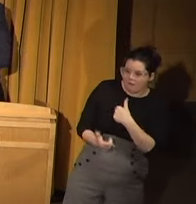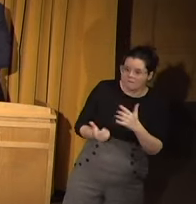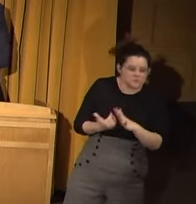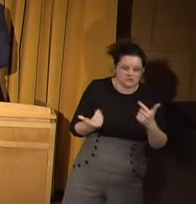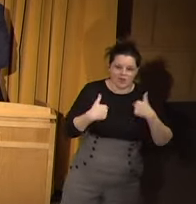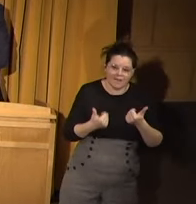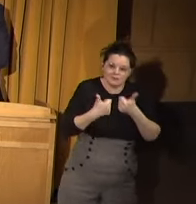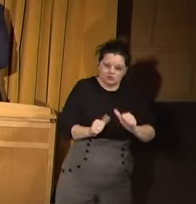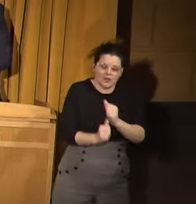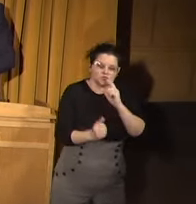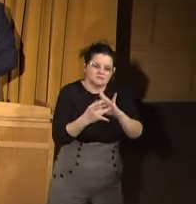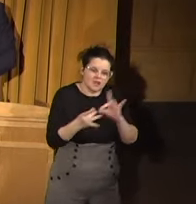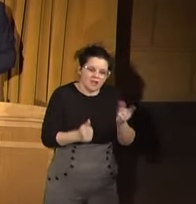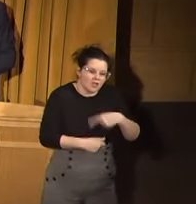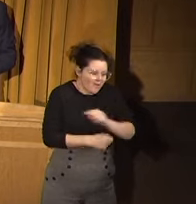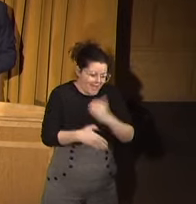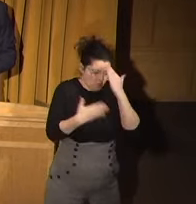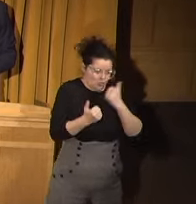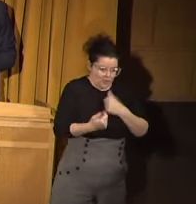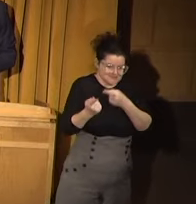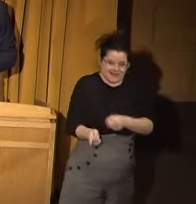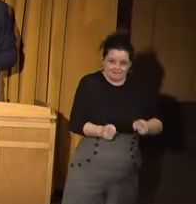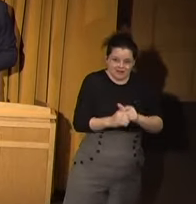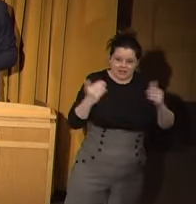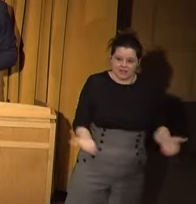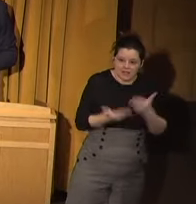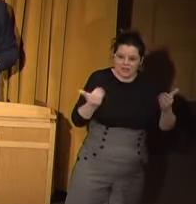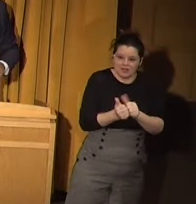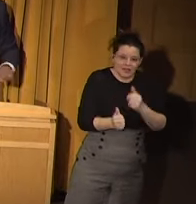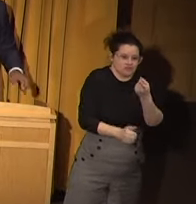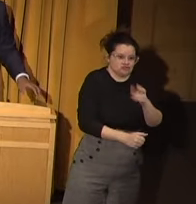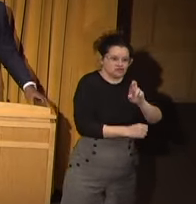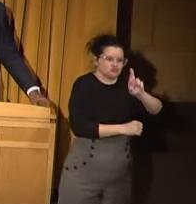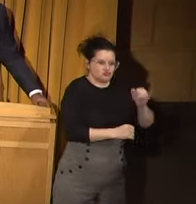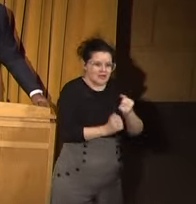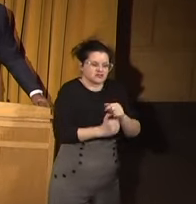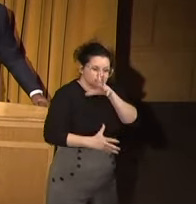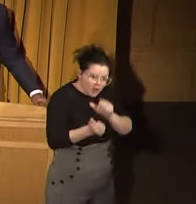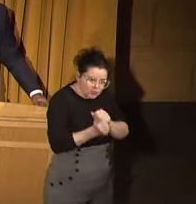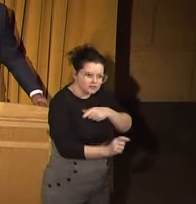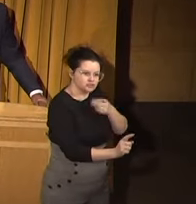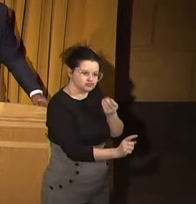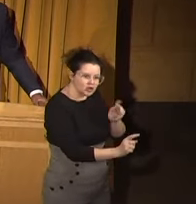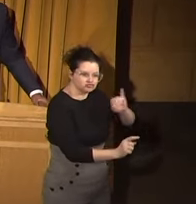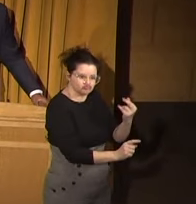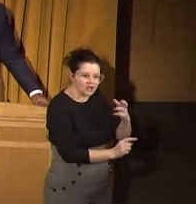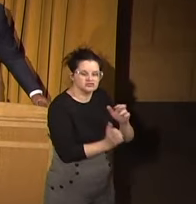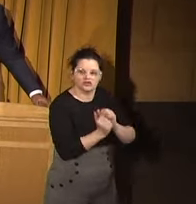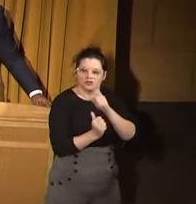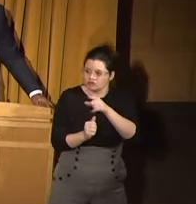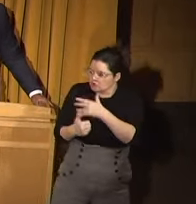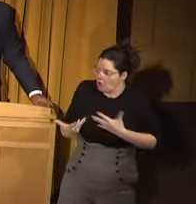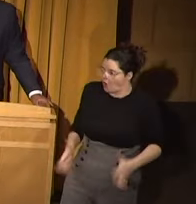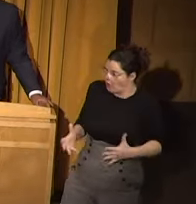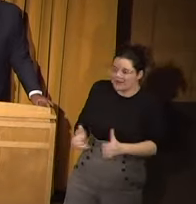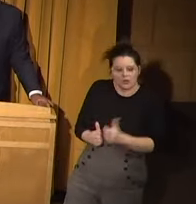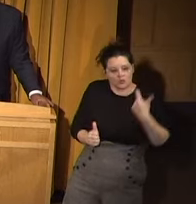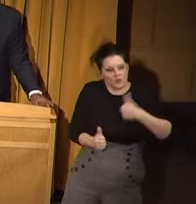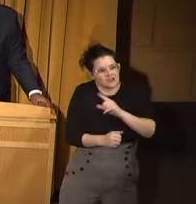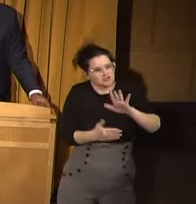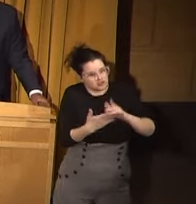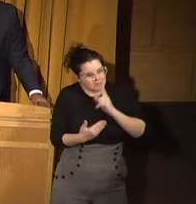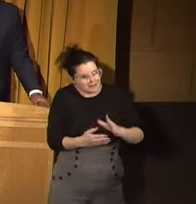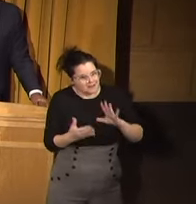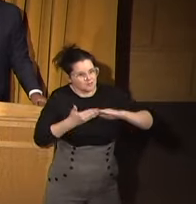I'm trying to say to y'all, I don't know what's going on here. Dr. Rod, I talked to Dr. Rod. He said, you already, we should be